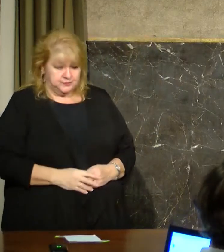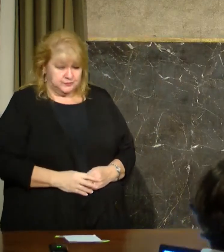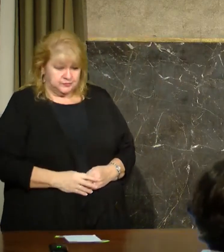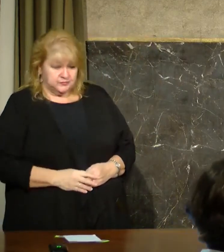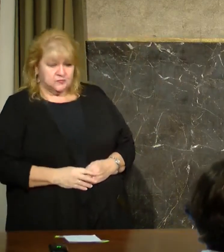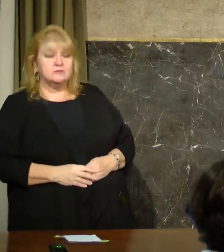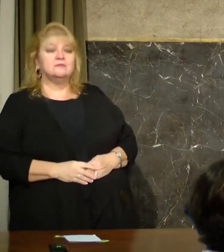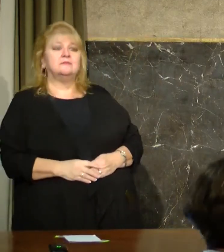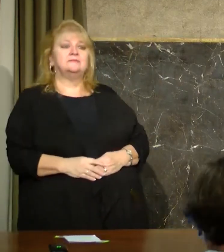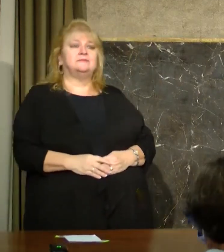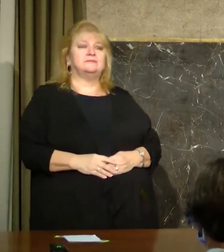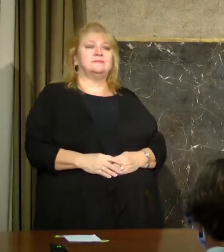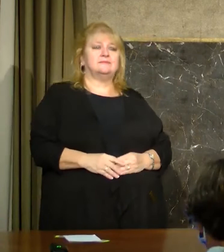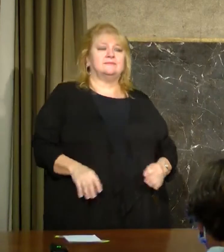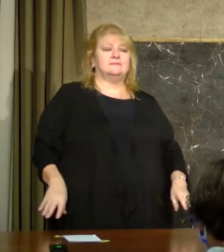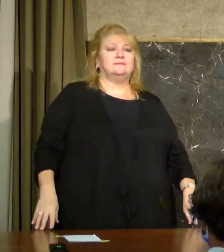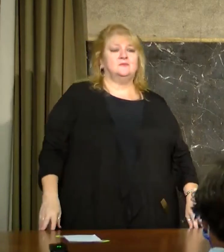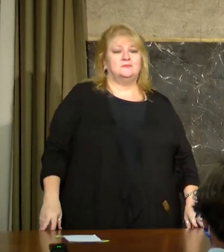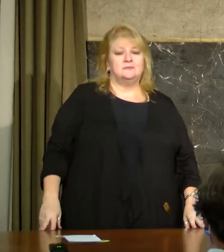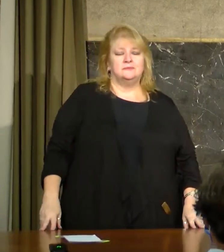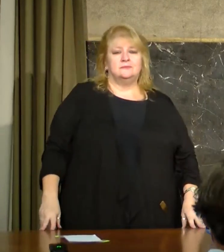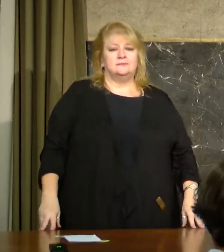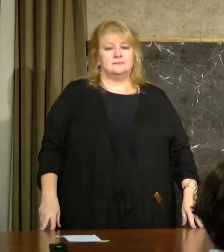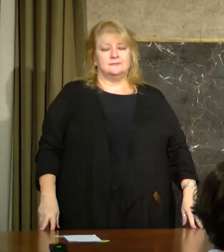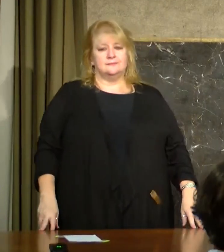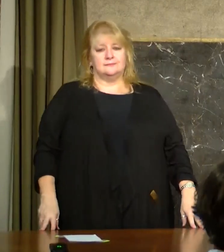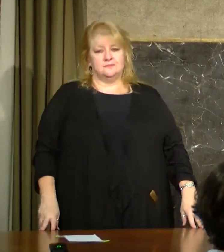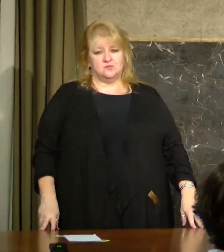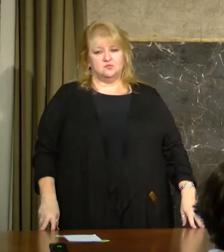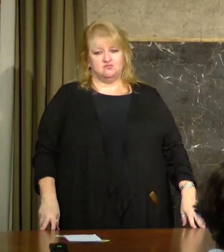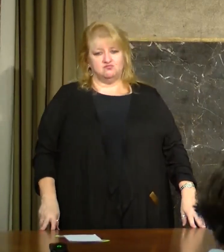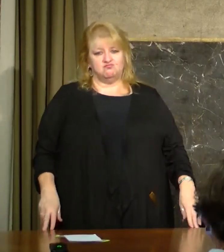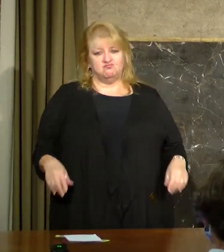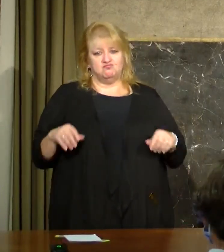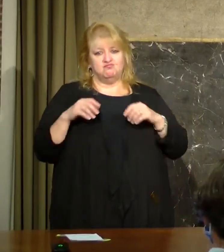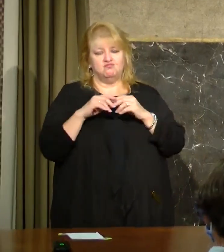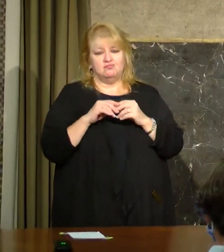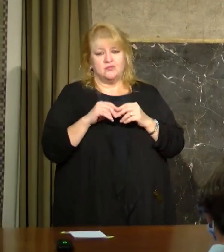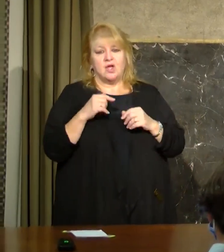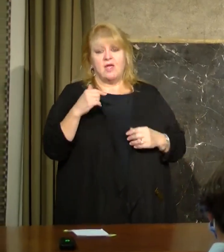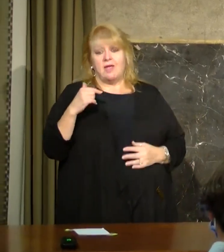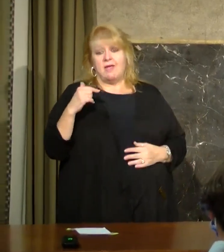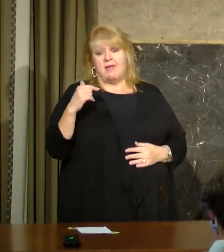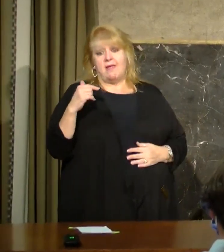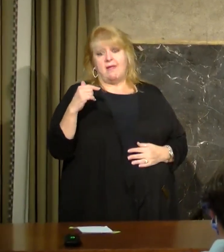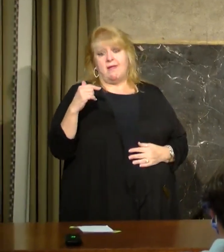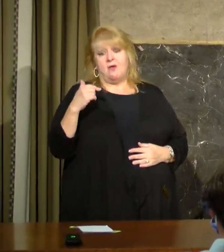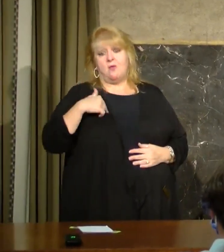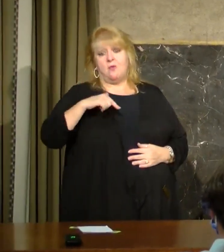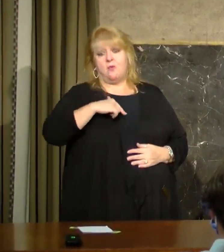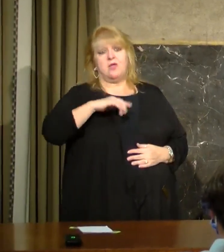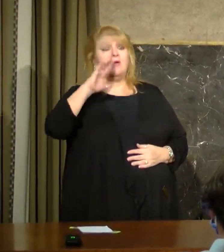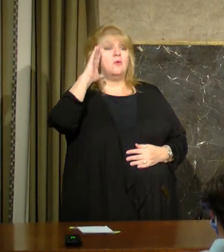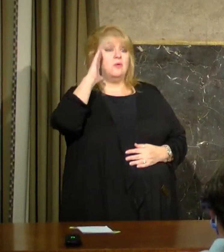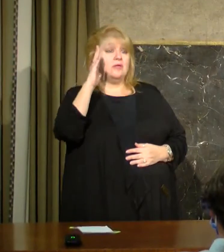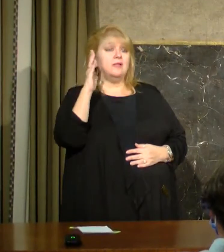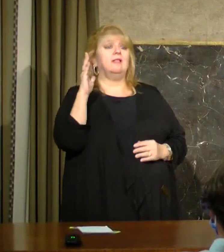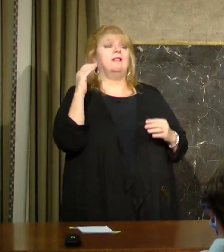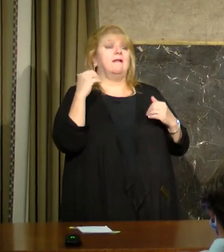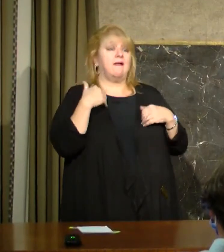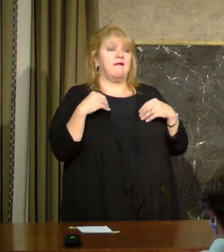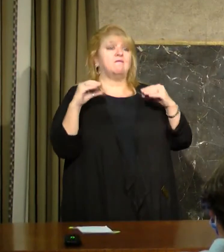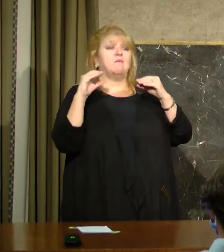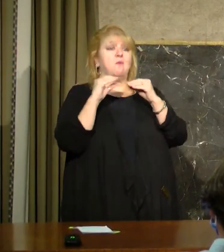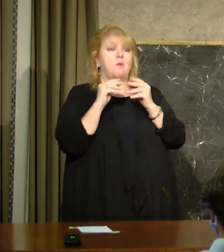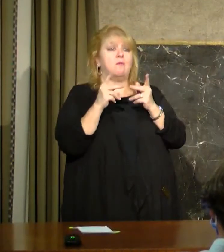I can tell you that we will have more locations across the state